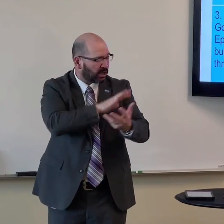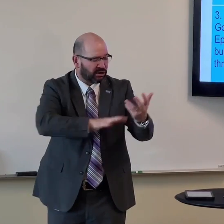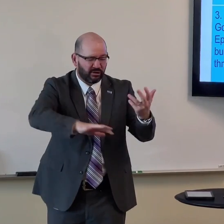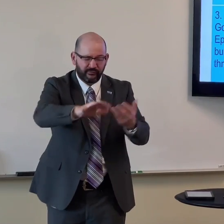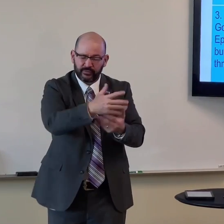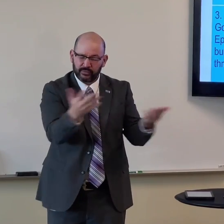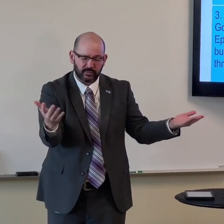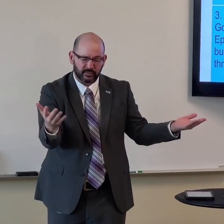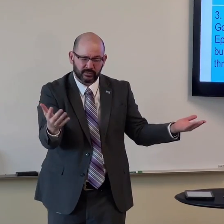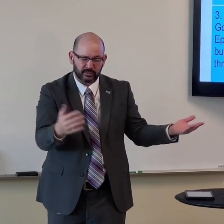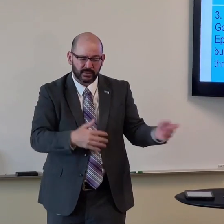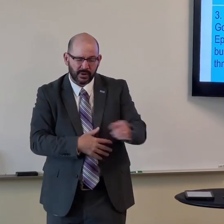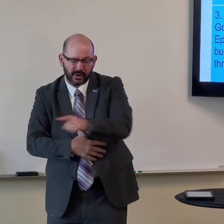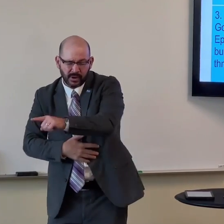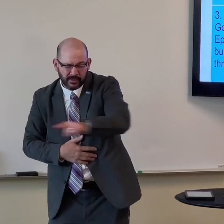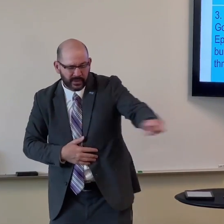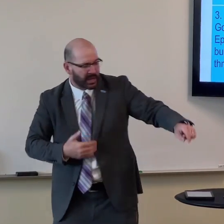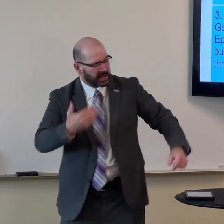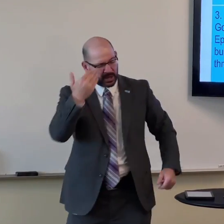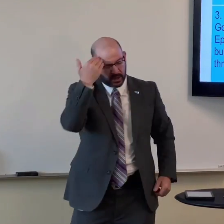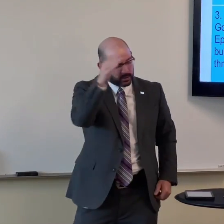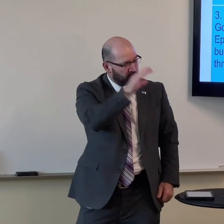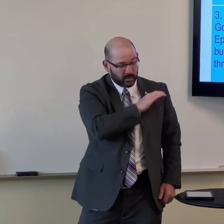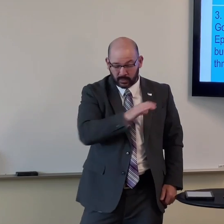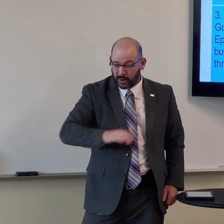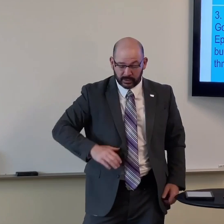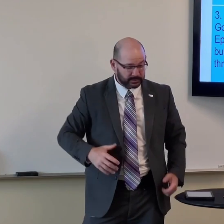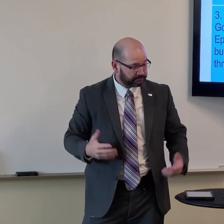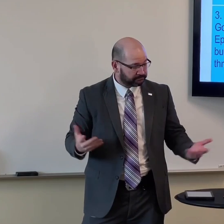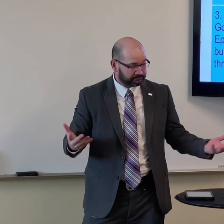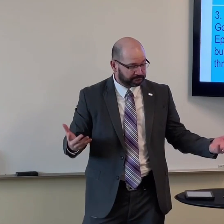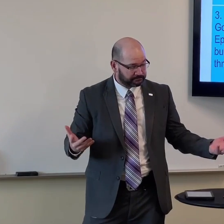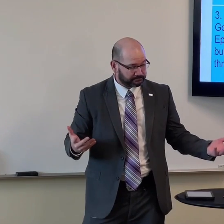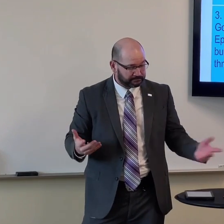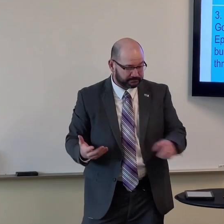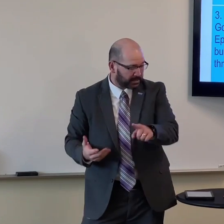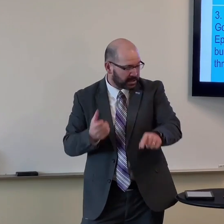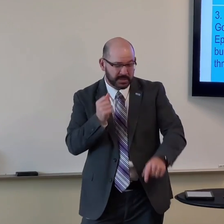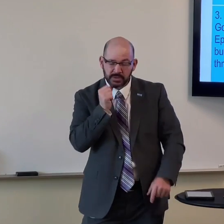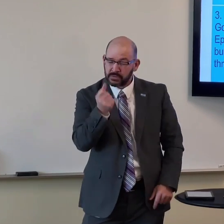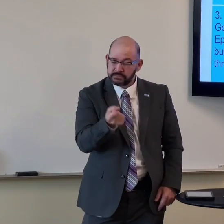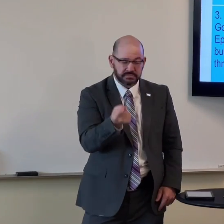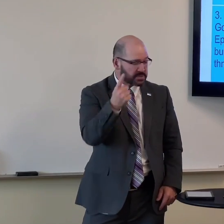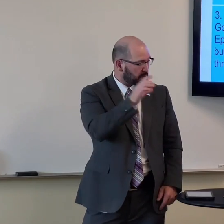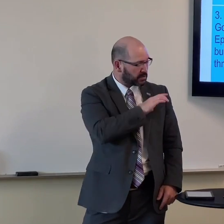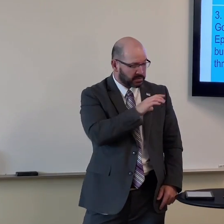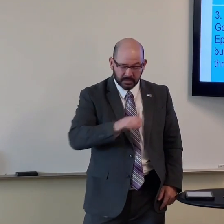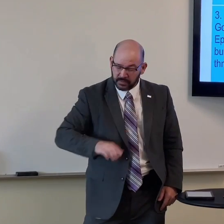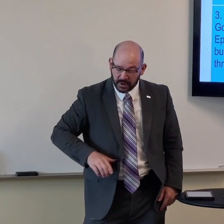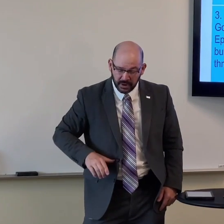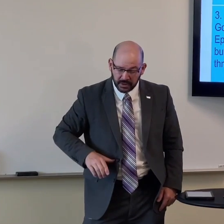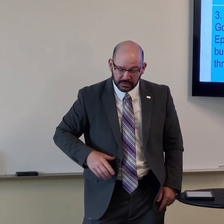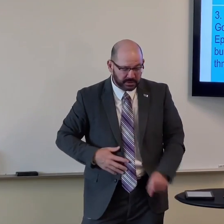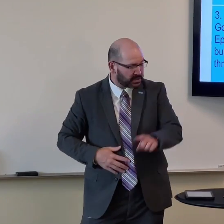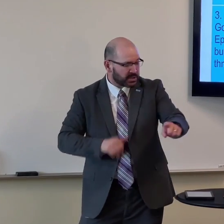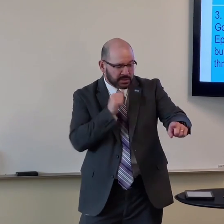their thinking is confused they don't know Christ they don't understand Christ